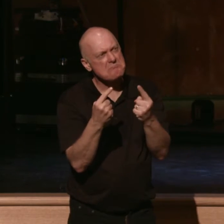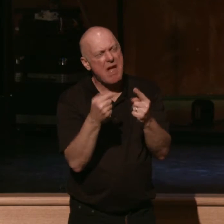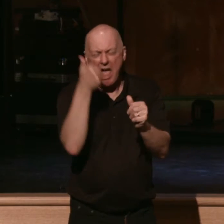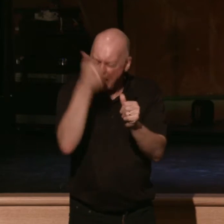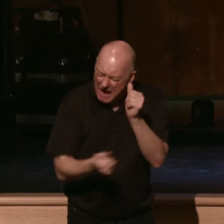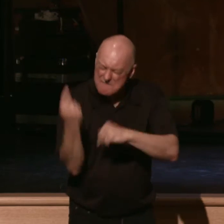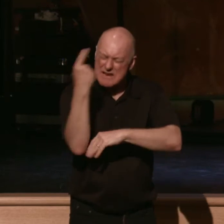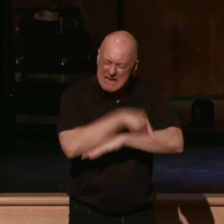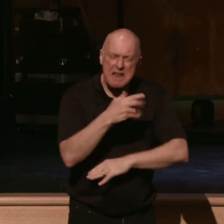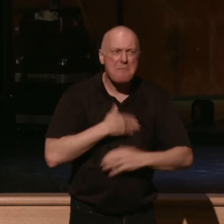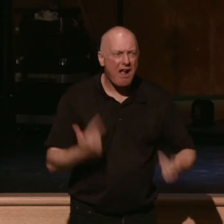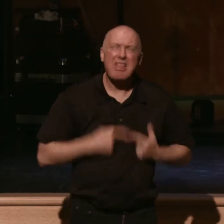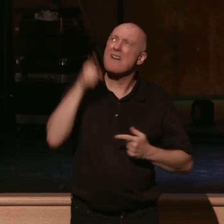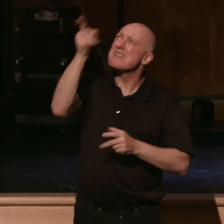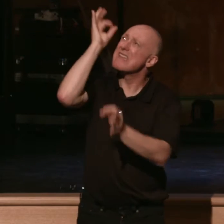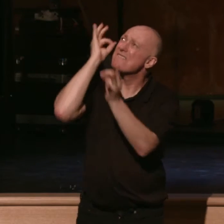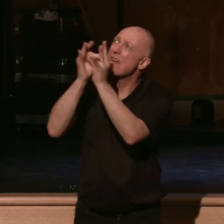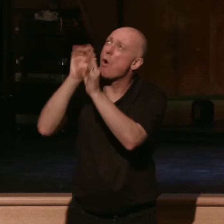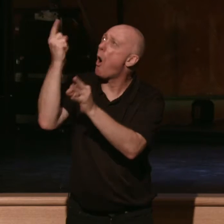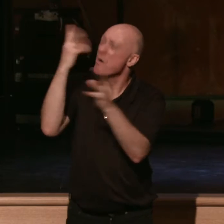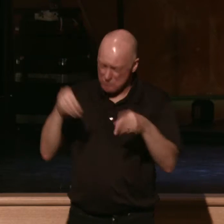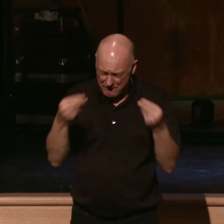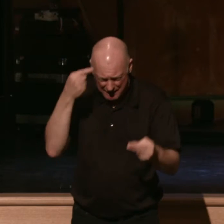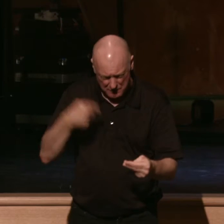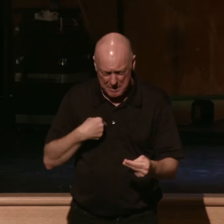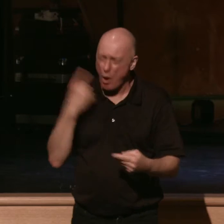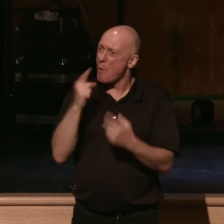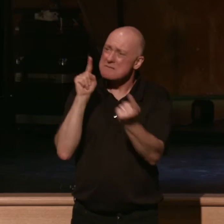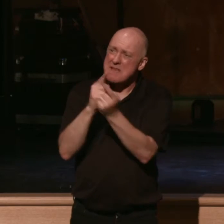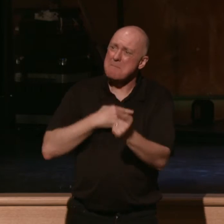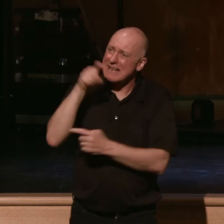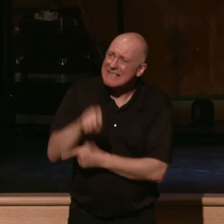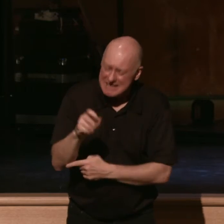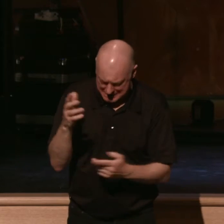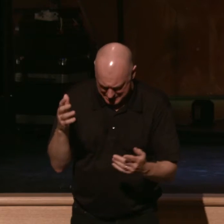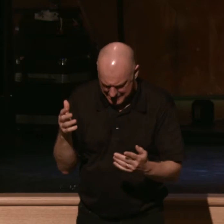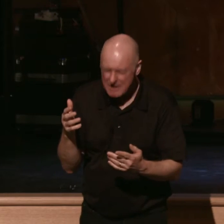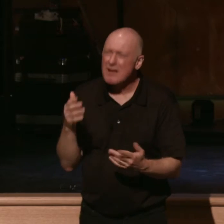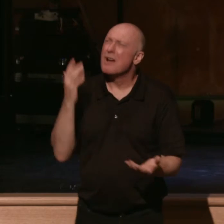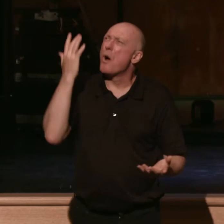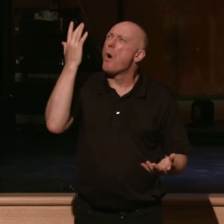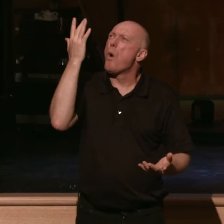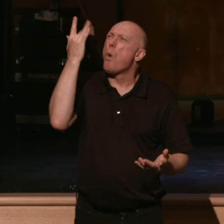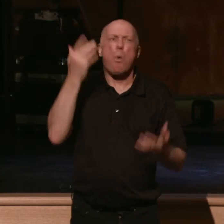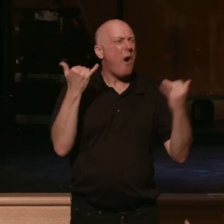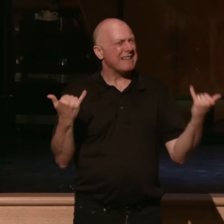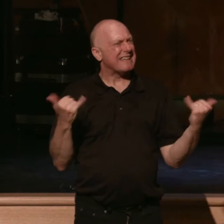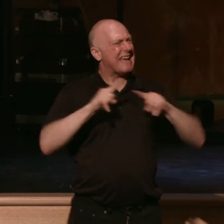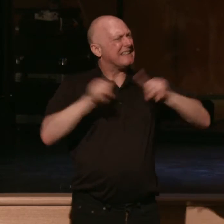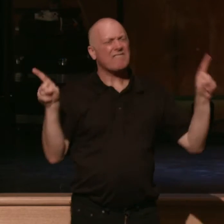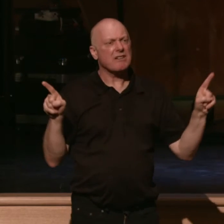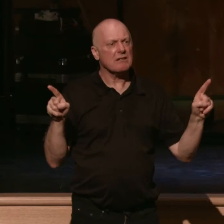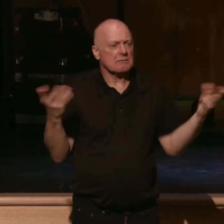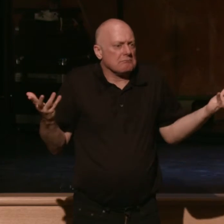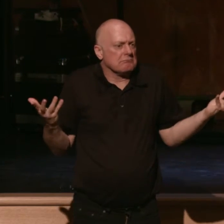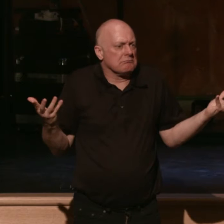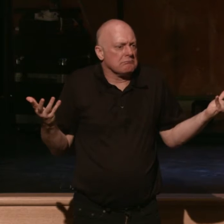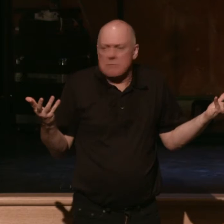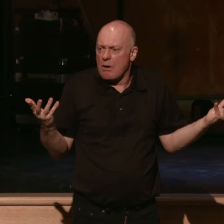of my life. He's always provided for me. He's always met every need. Why is today any different? Why is